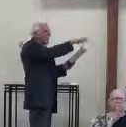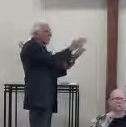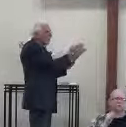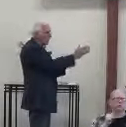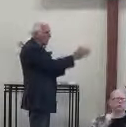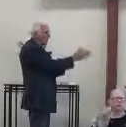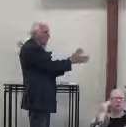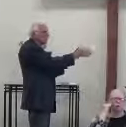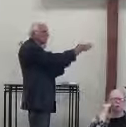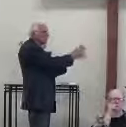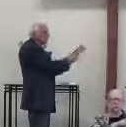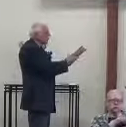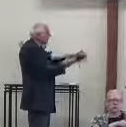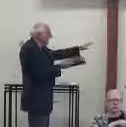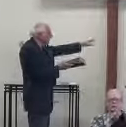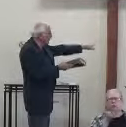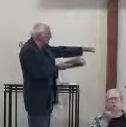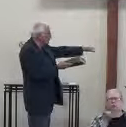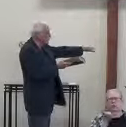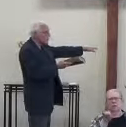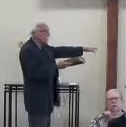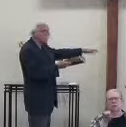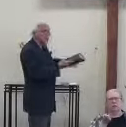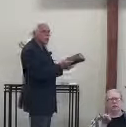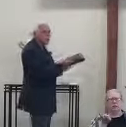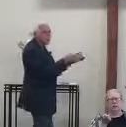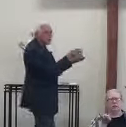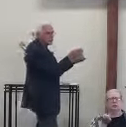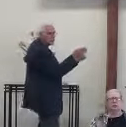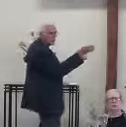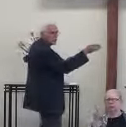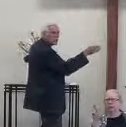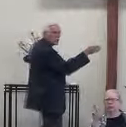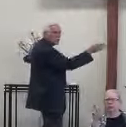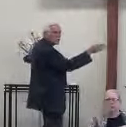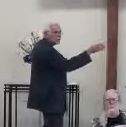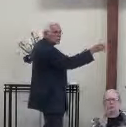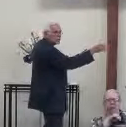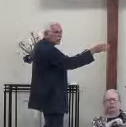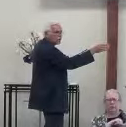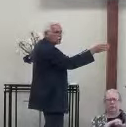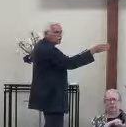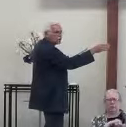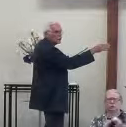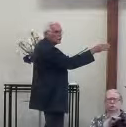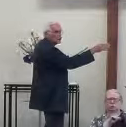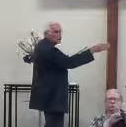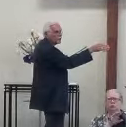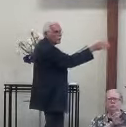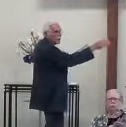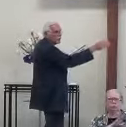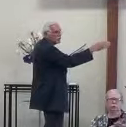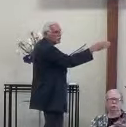Diamond and Riley Street is, where the Kenneville Middle School is, there's a street that jogs just a little bit to the